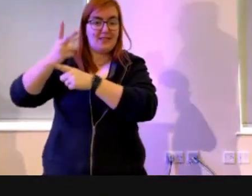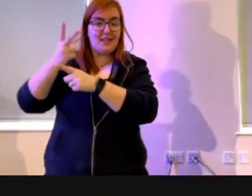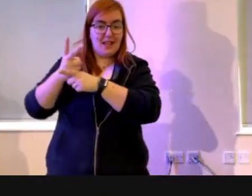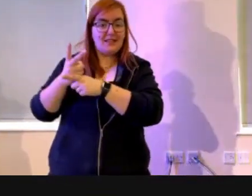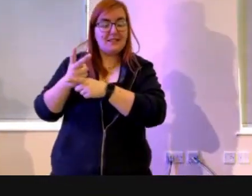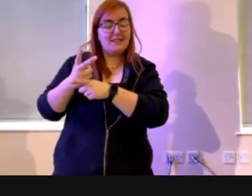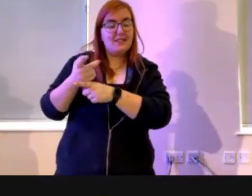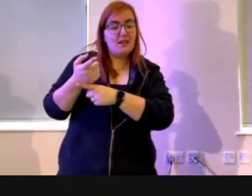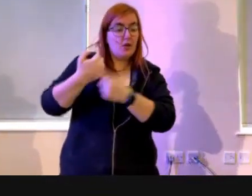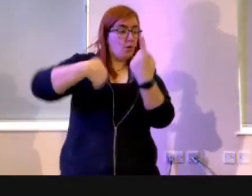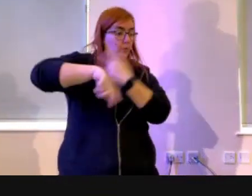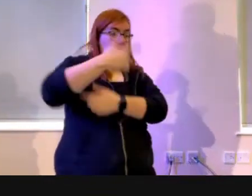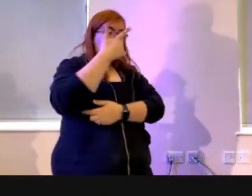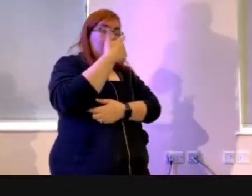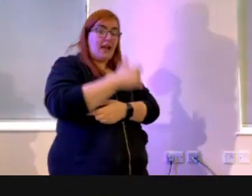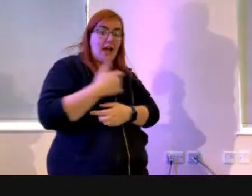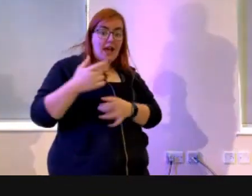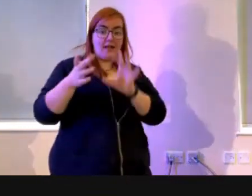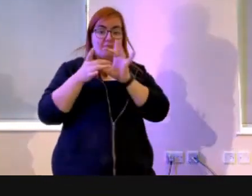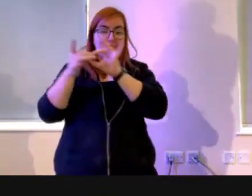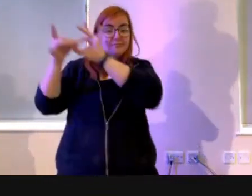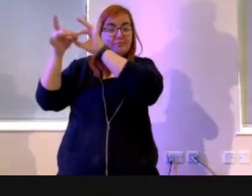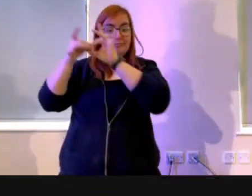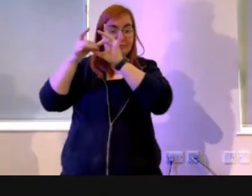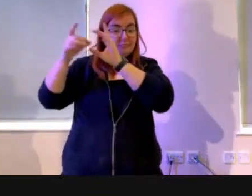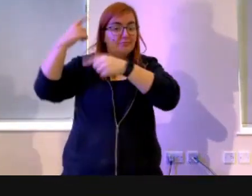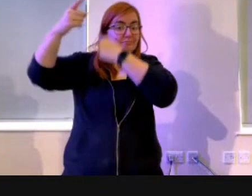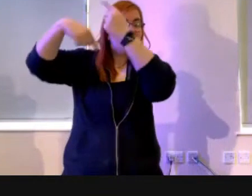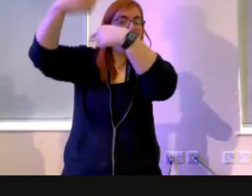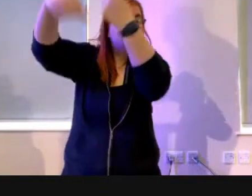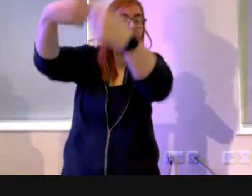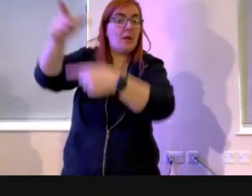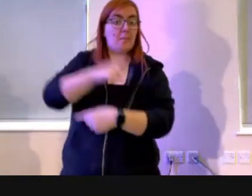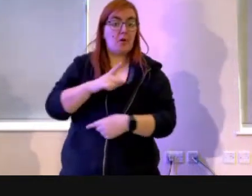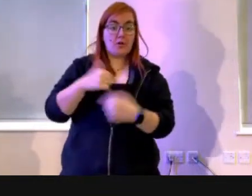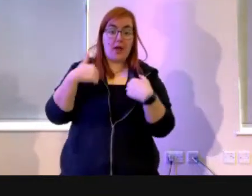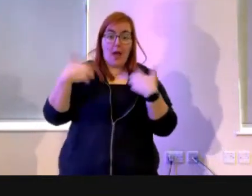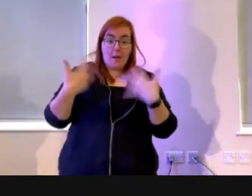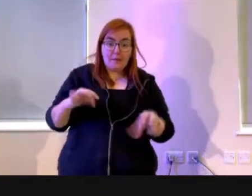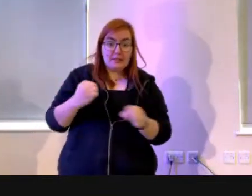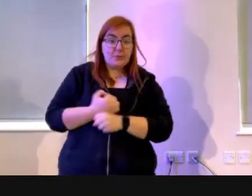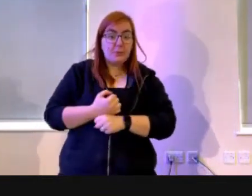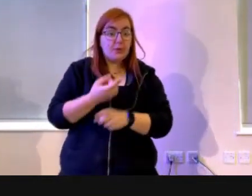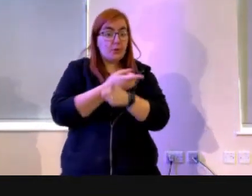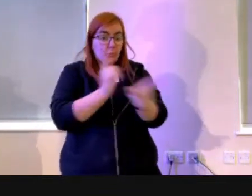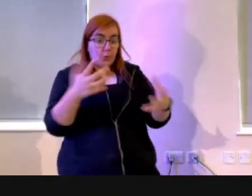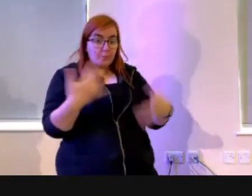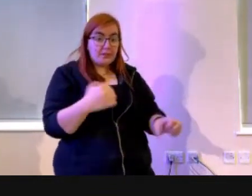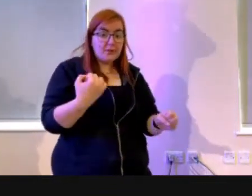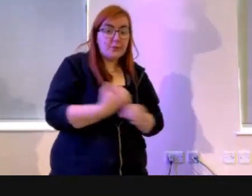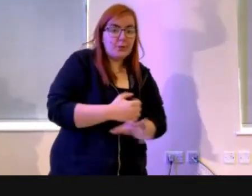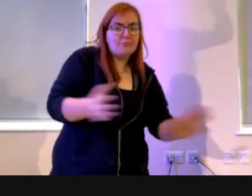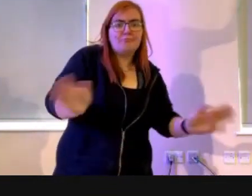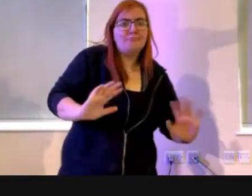are able to have an eternal relationship with God, not because of anything we have done, not because of the rules that we have followed, but because of what Jesus